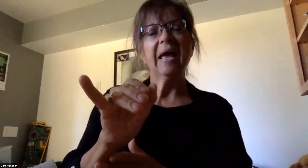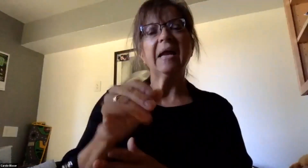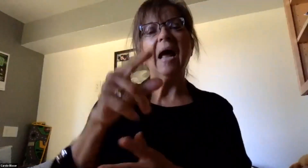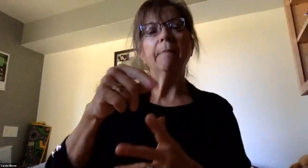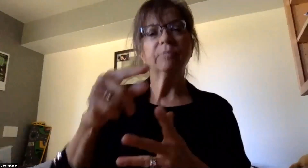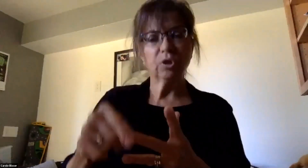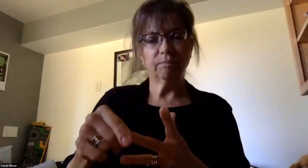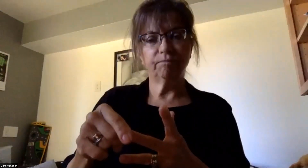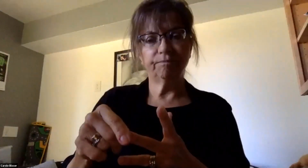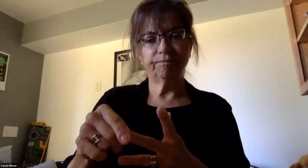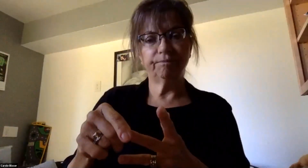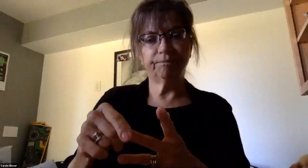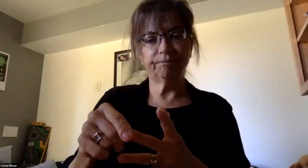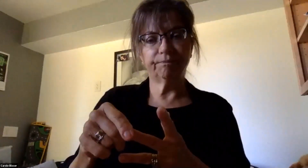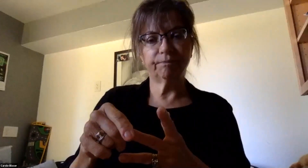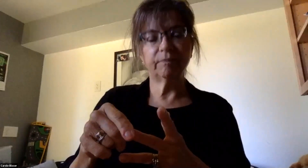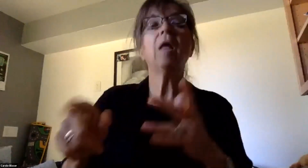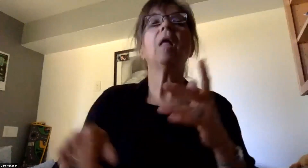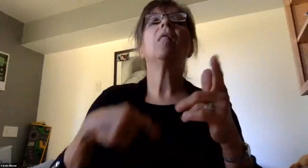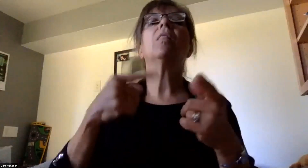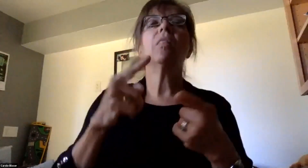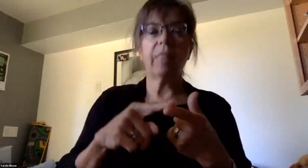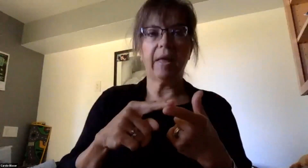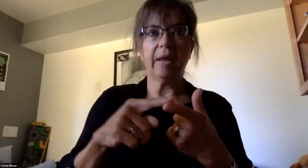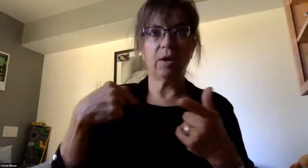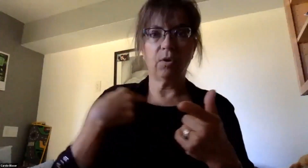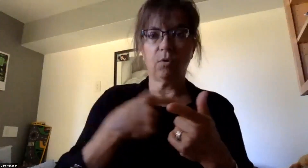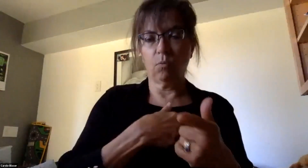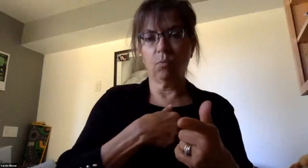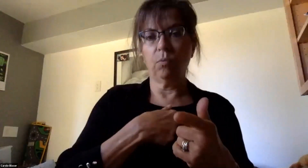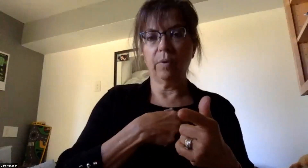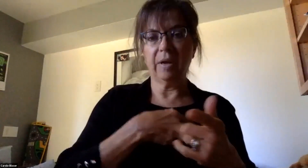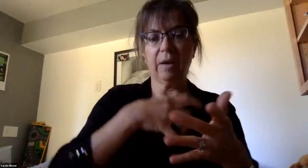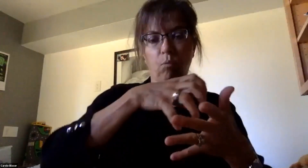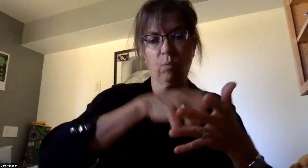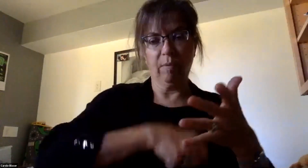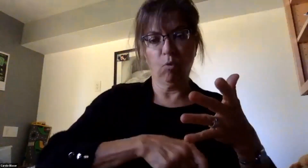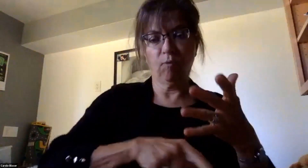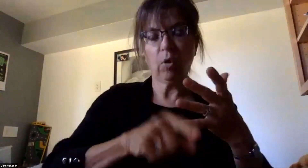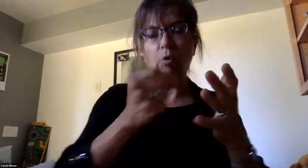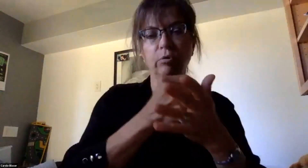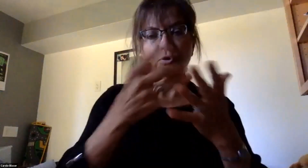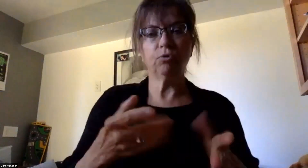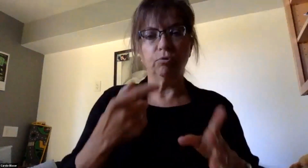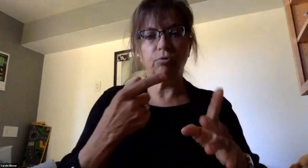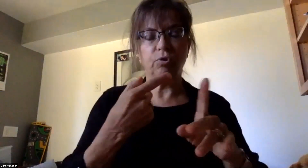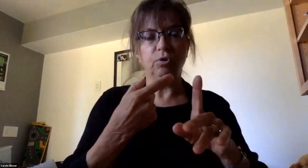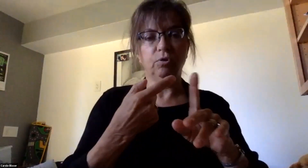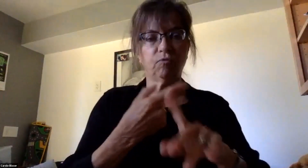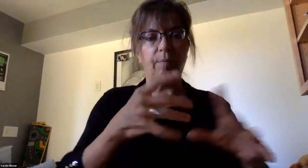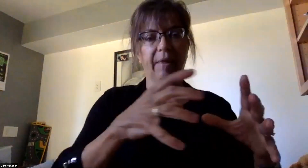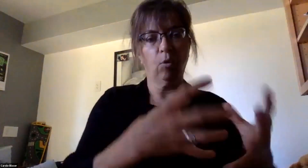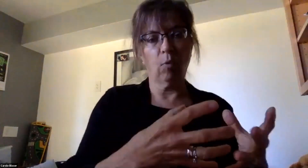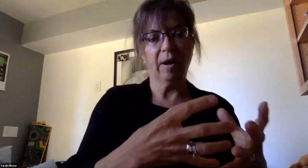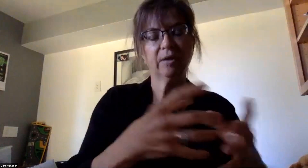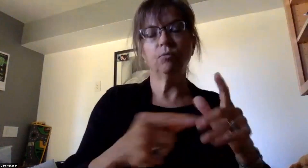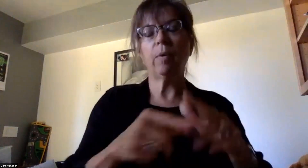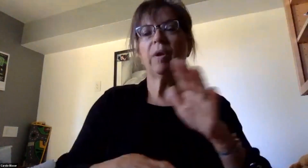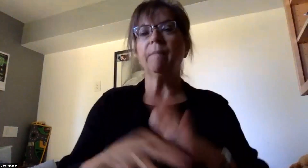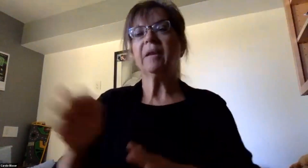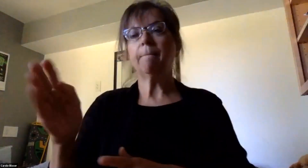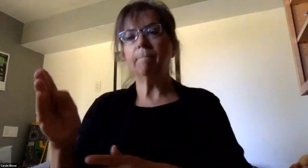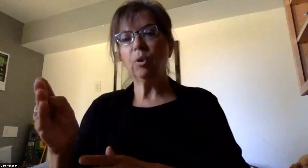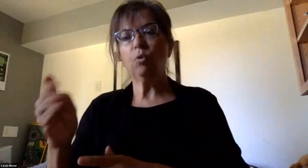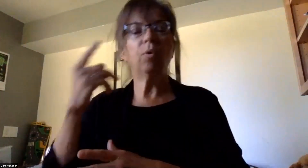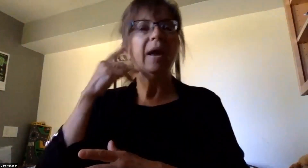mentioned, we then remove those students from our equation when we selected the blue and gold groups.